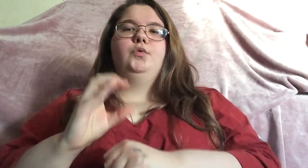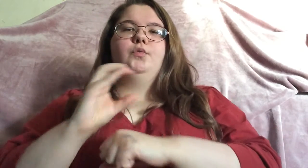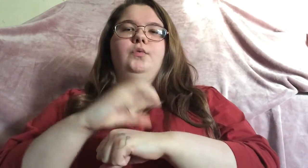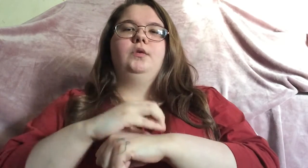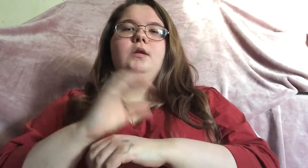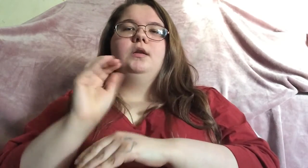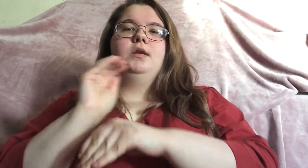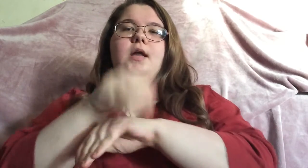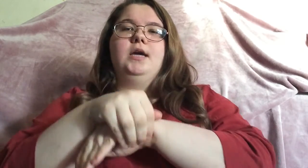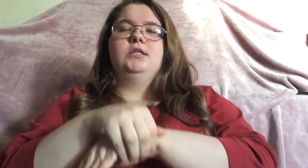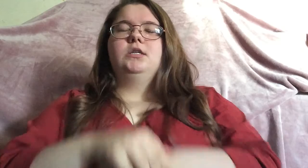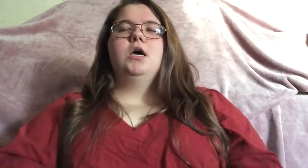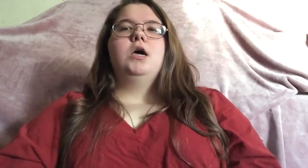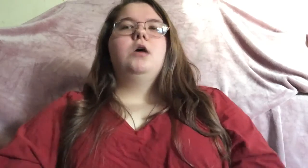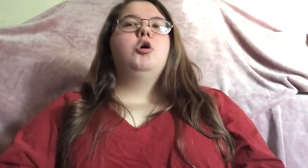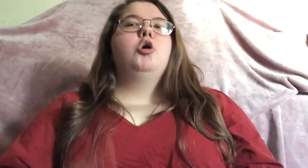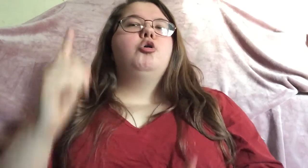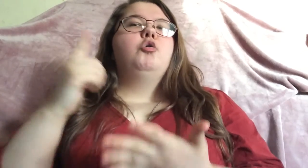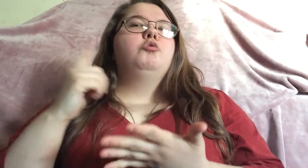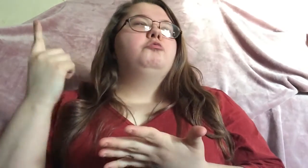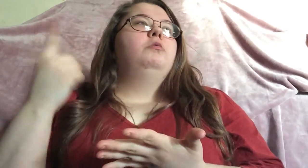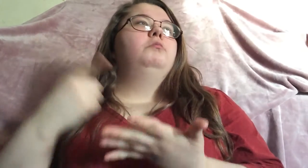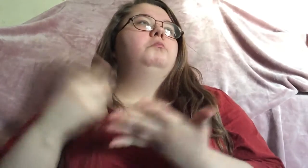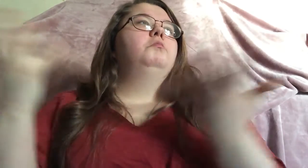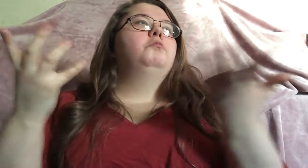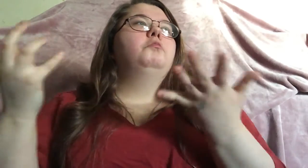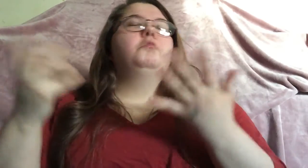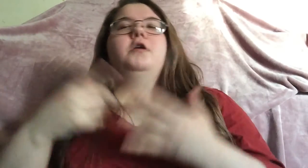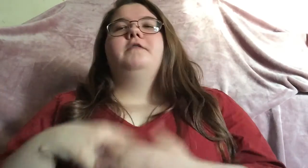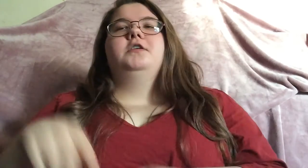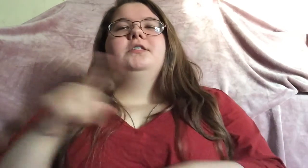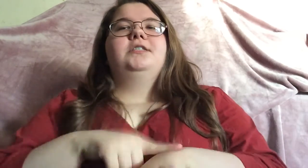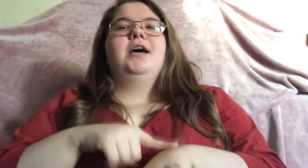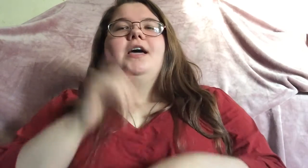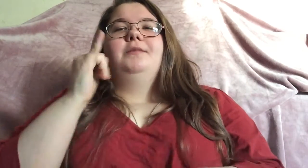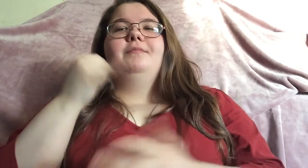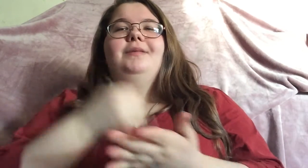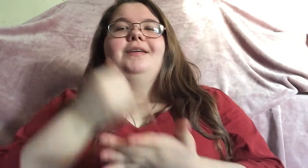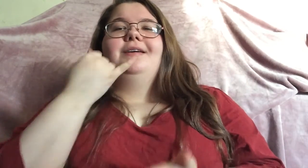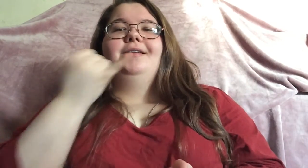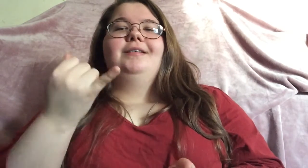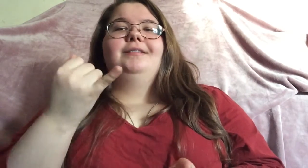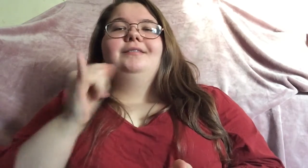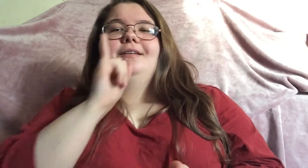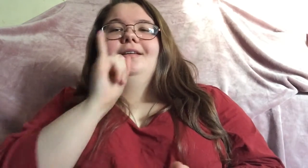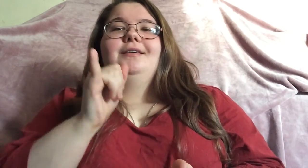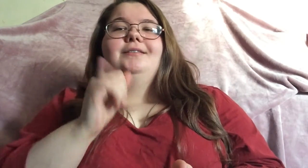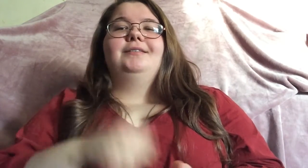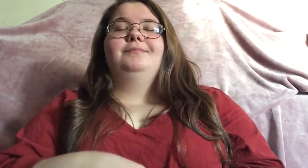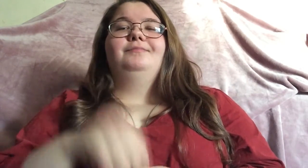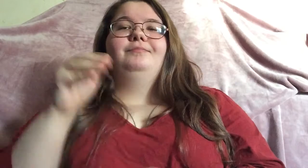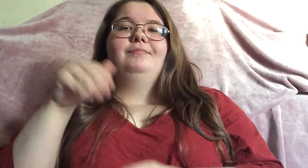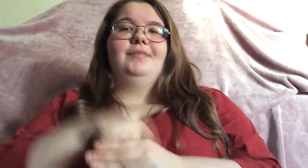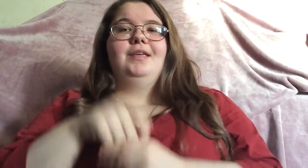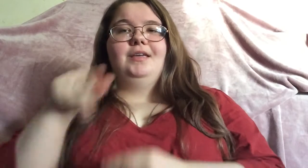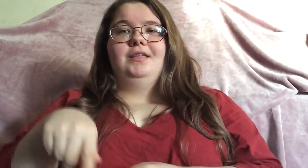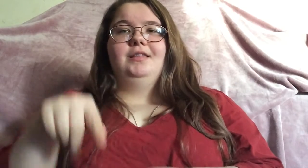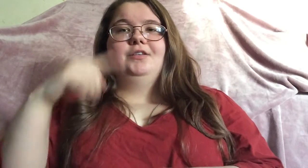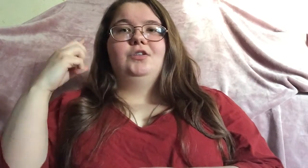noon, night. Whatever time it is in this